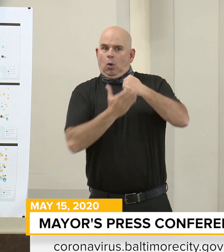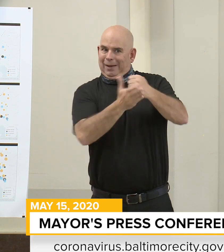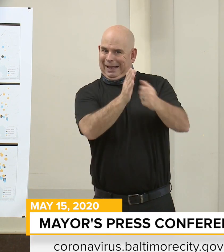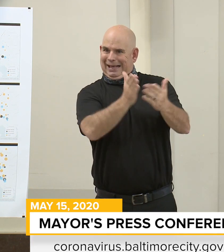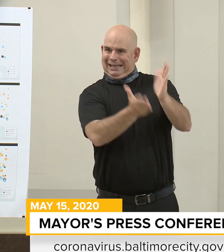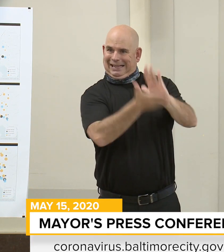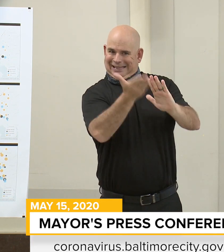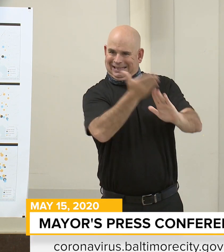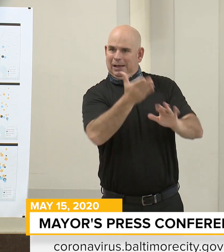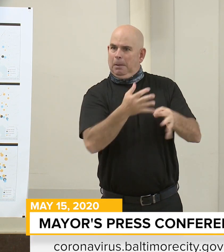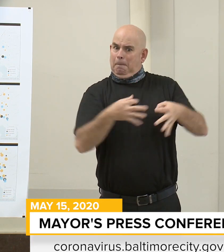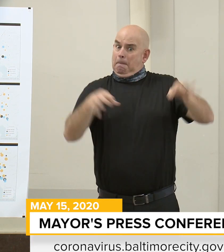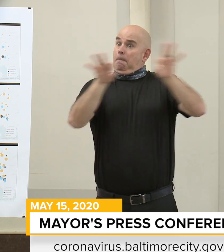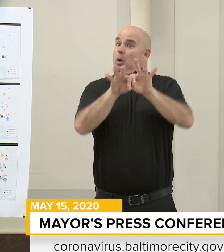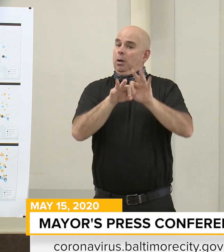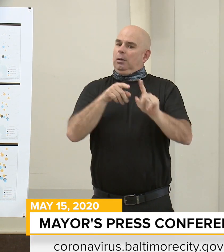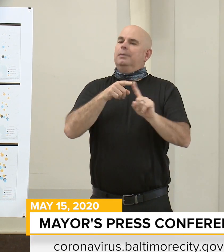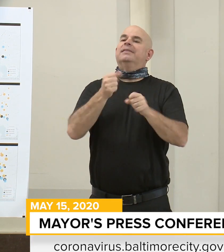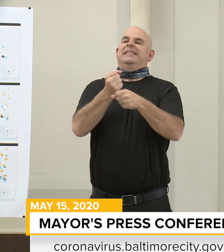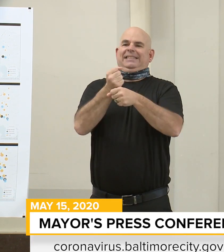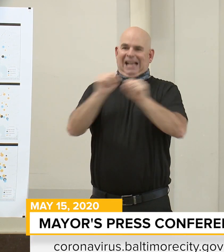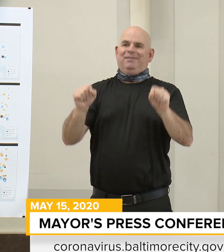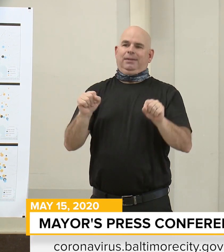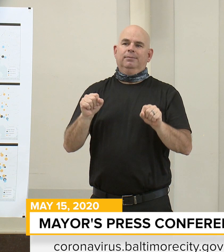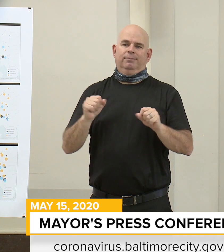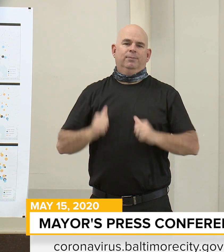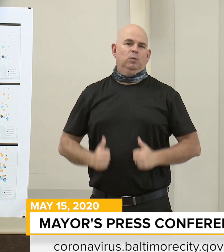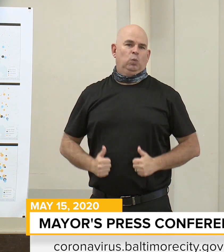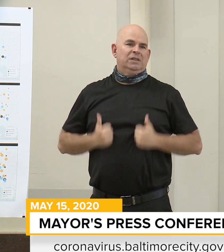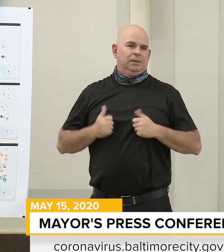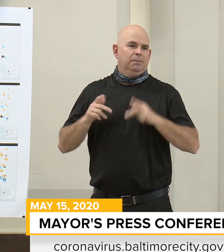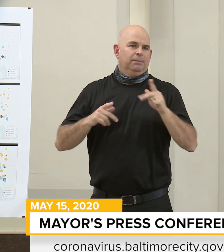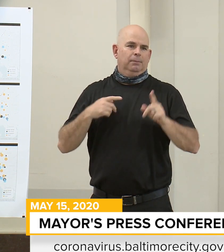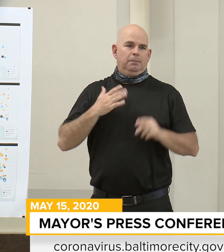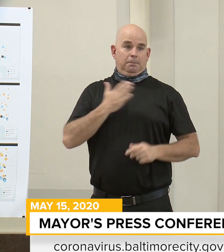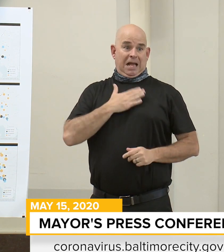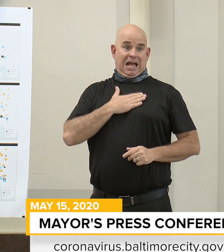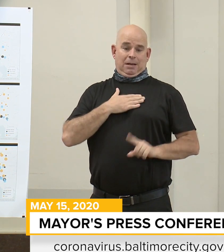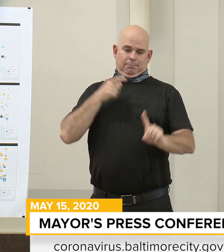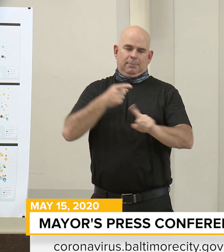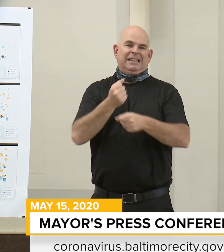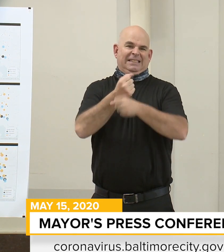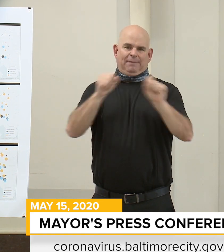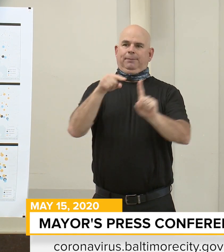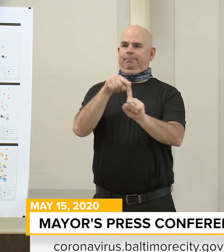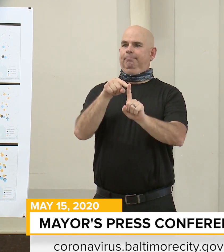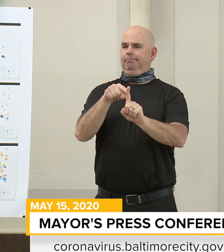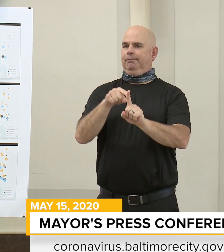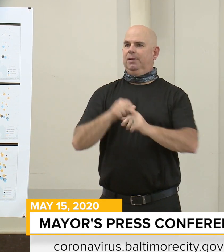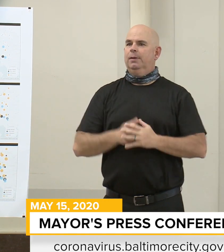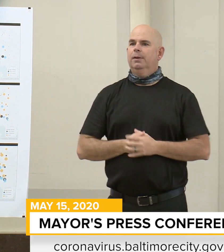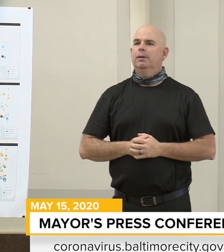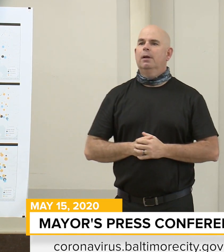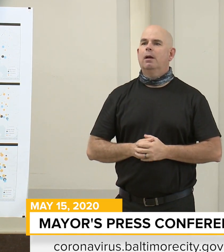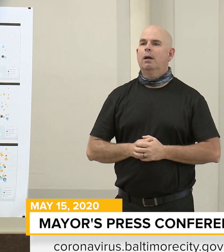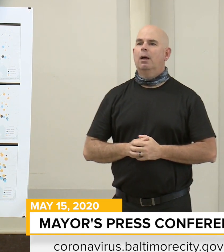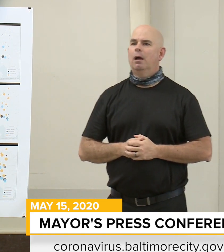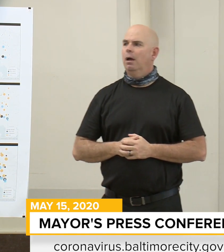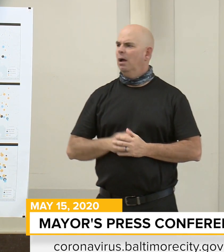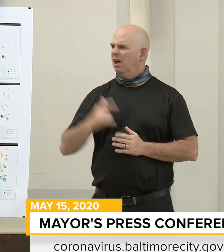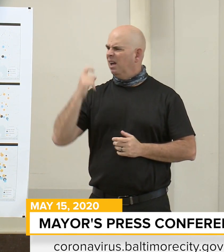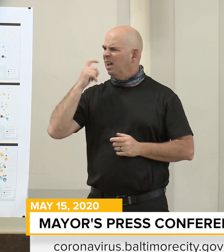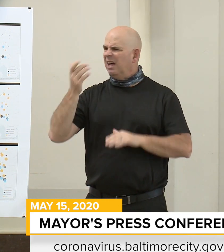is the safety of the citizens of Baltimore. You just heard me say that deaths are rising, more people are being infected.